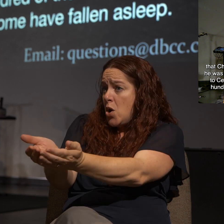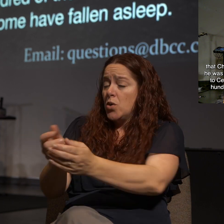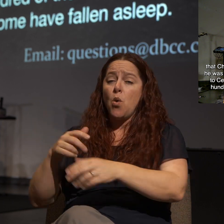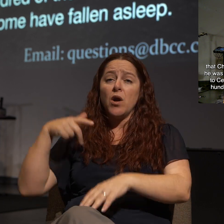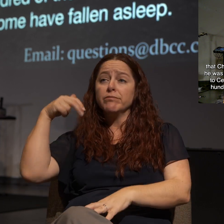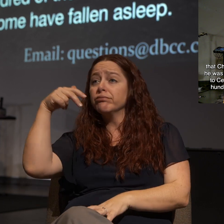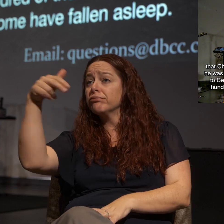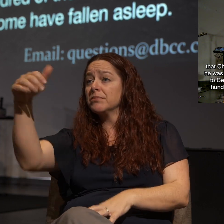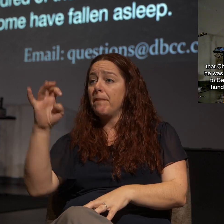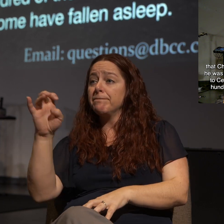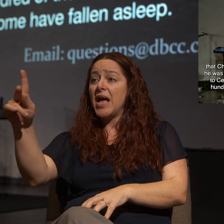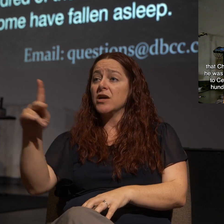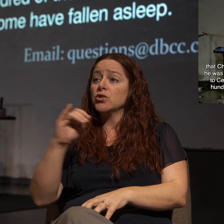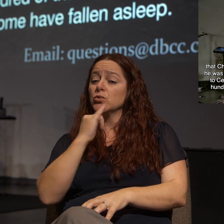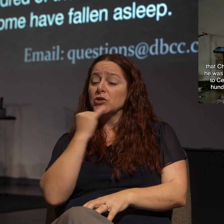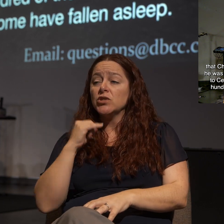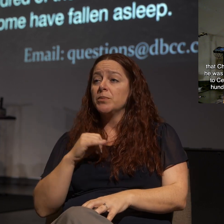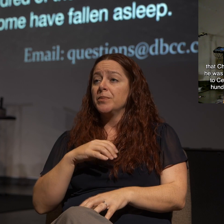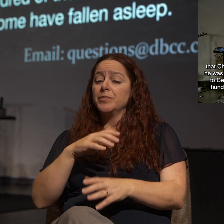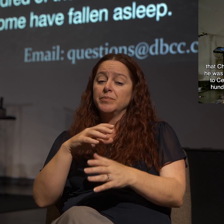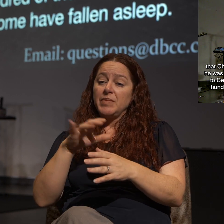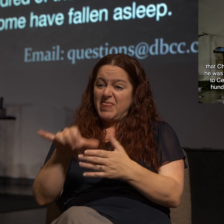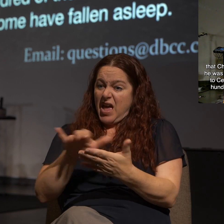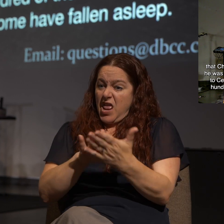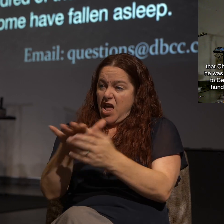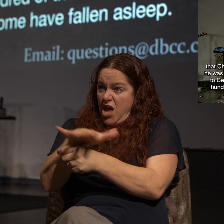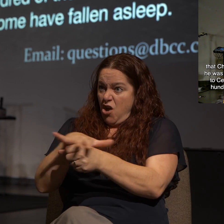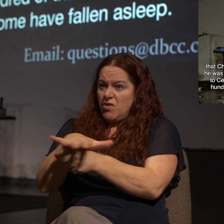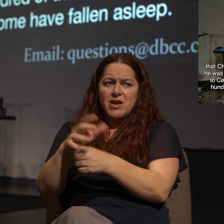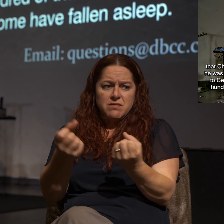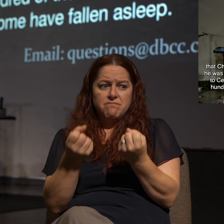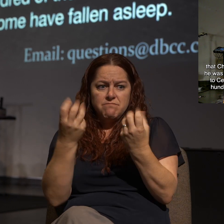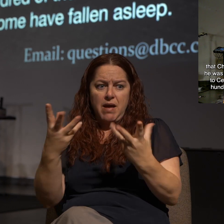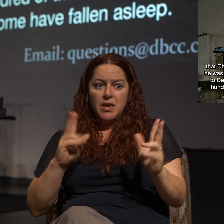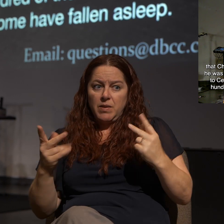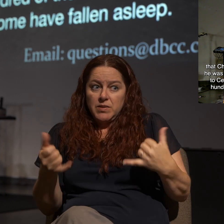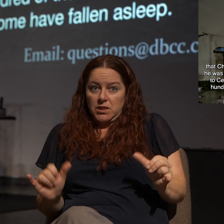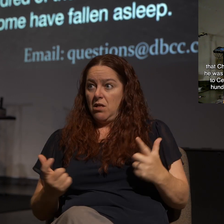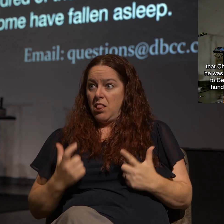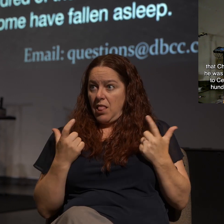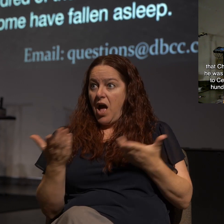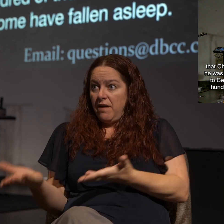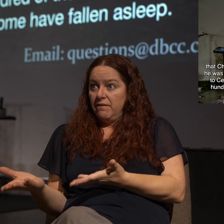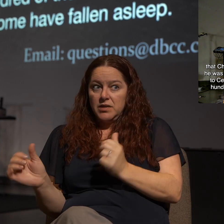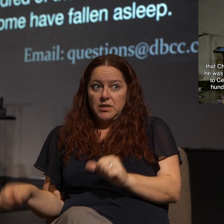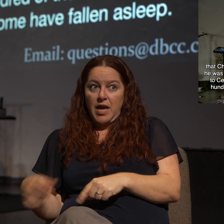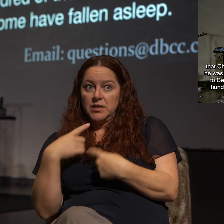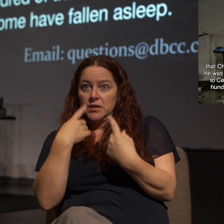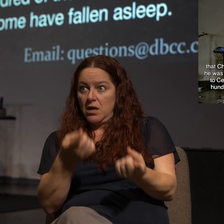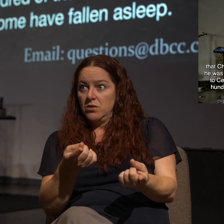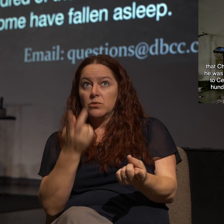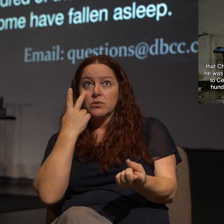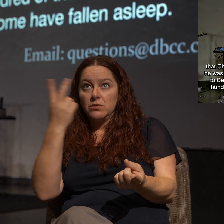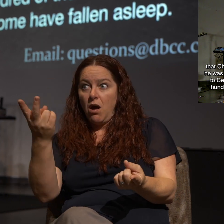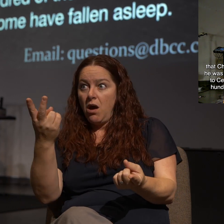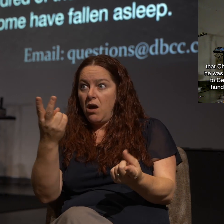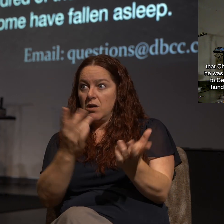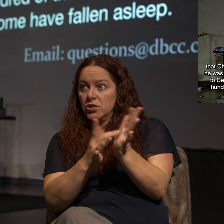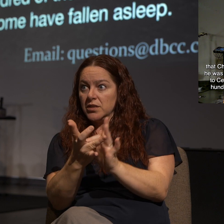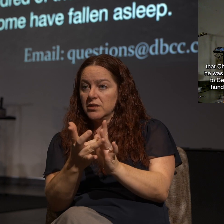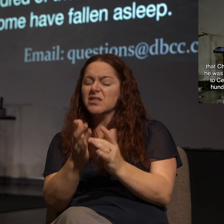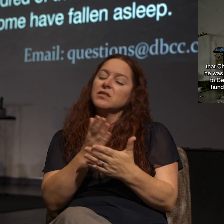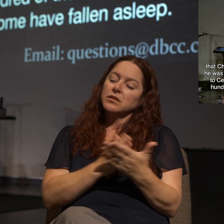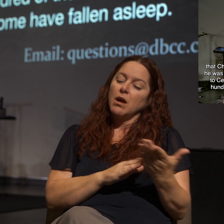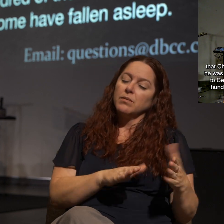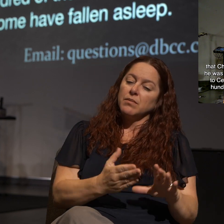the road and go back to Israel, go to the Jerusalem area, and a lot of these people were still alive. They will tell you what they saw. Some have passed